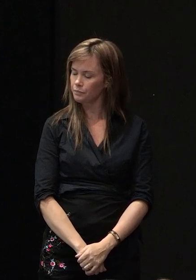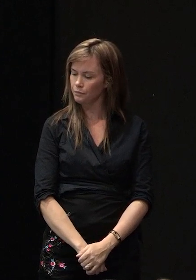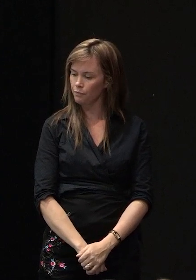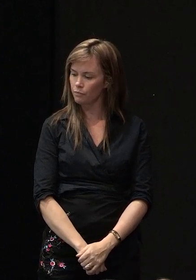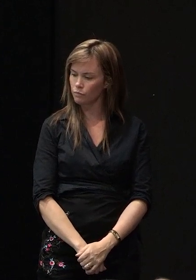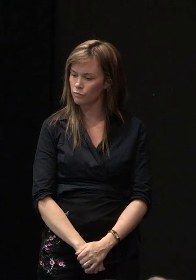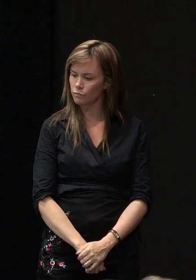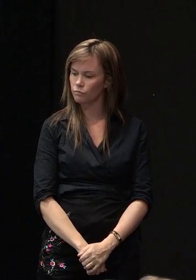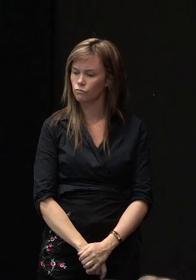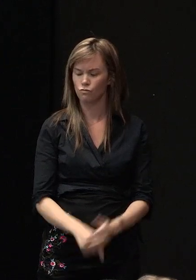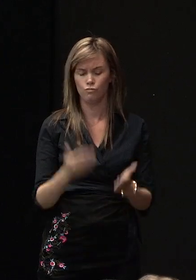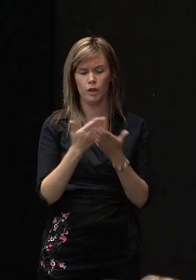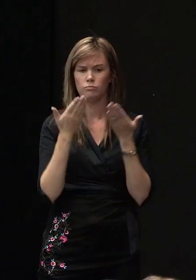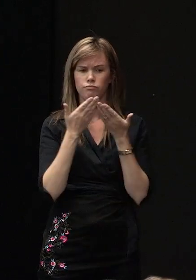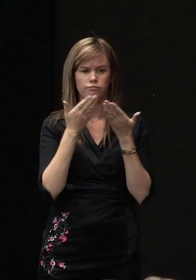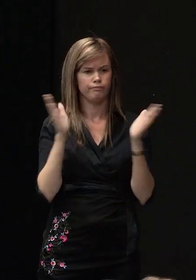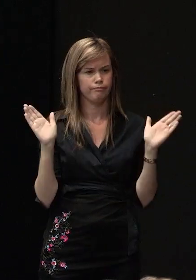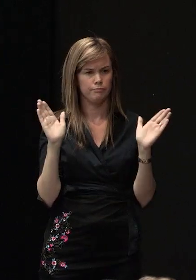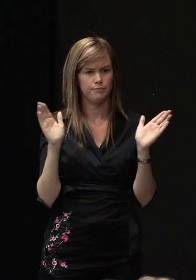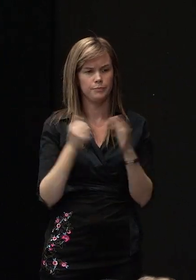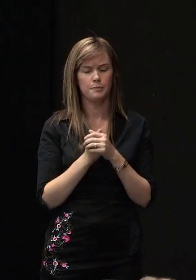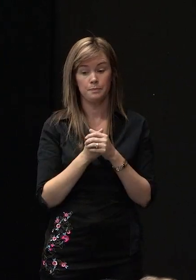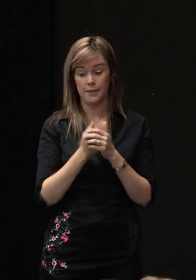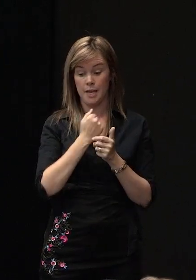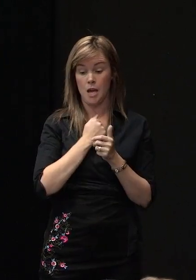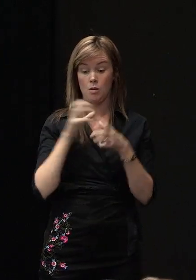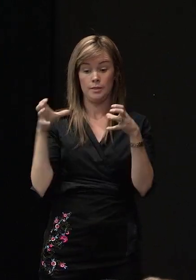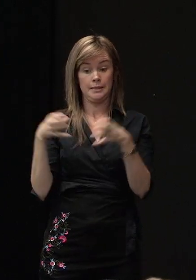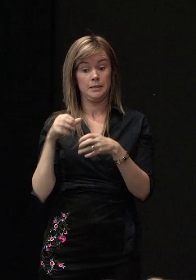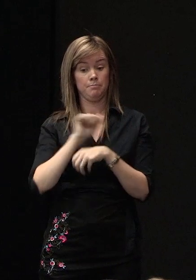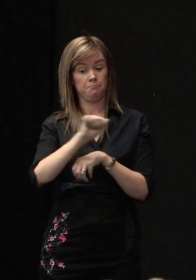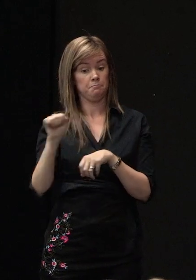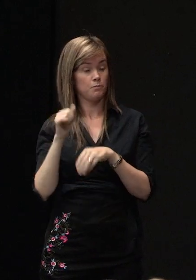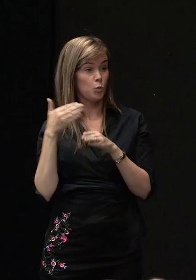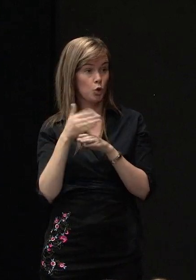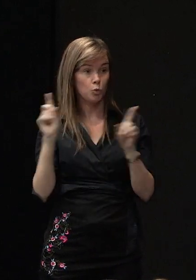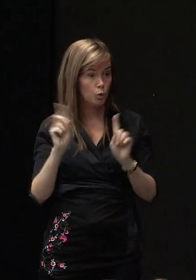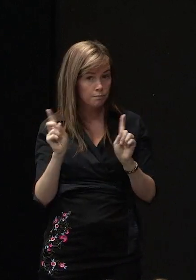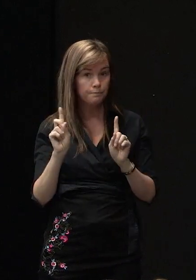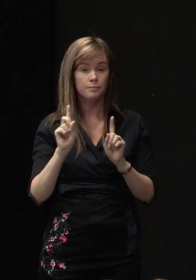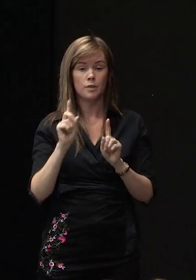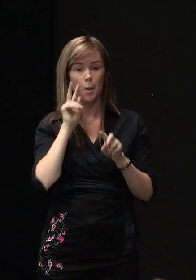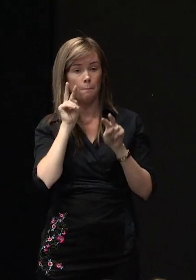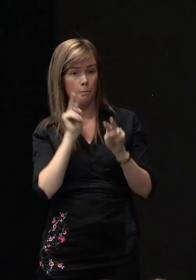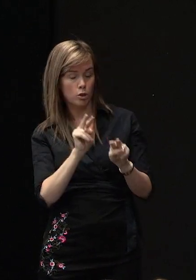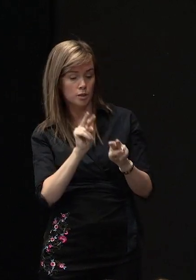Just broadly, some of the functions that our team do. We monitor, review